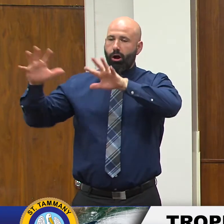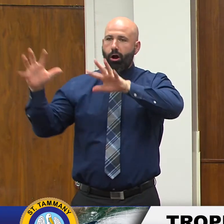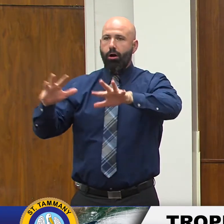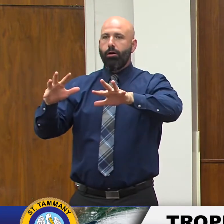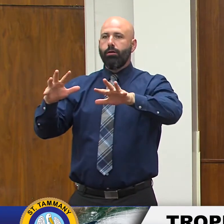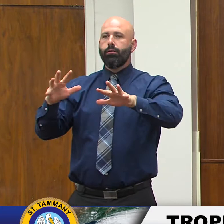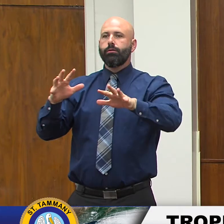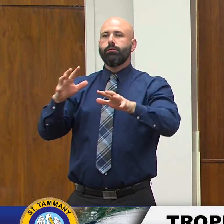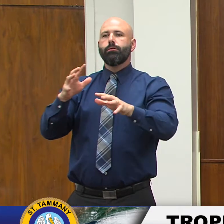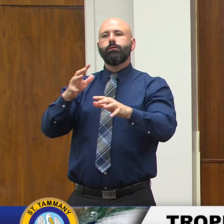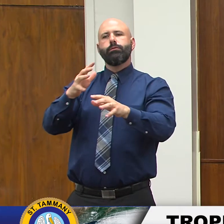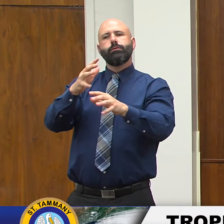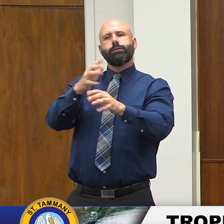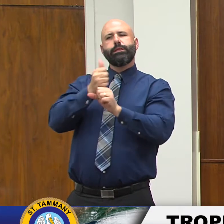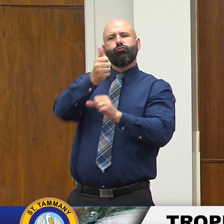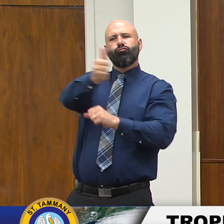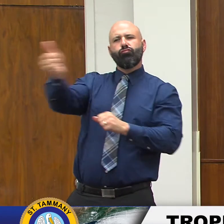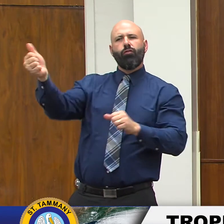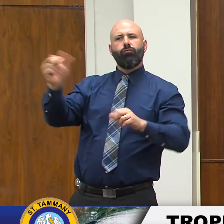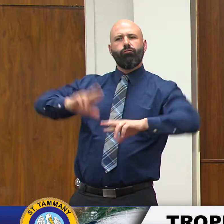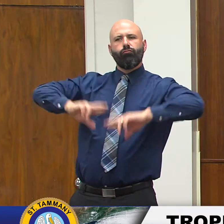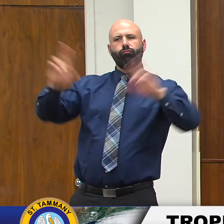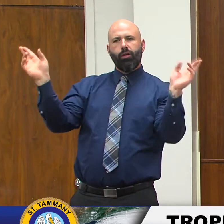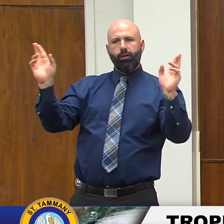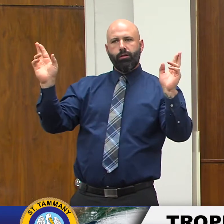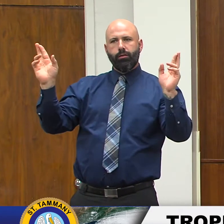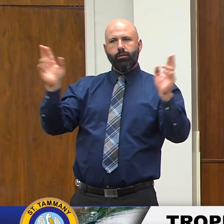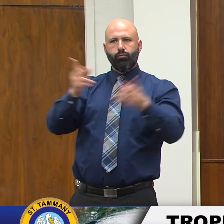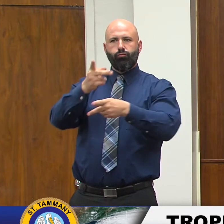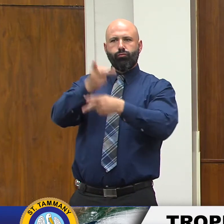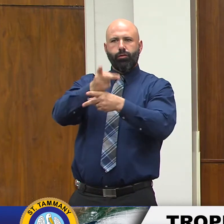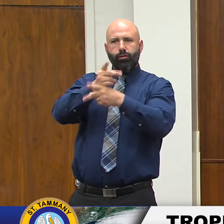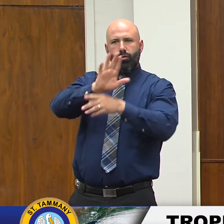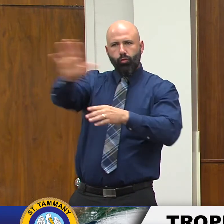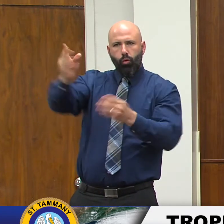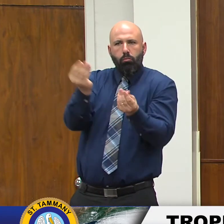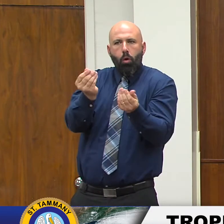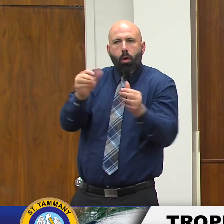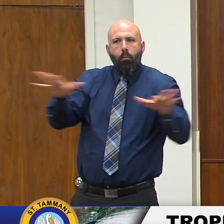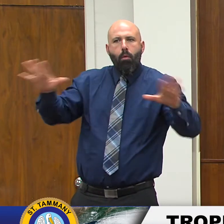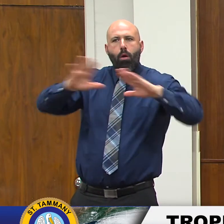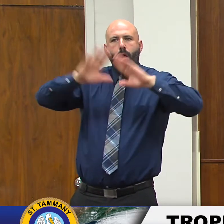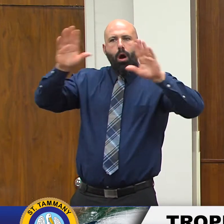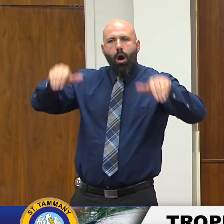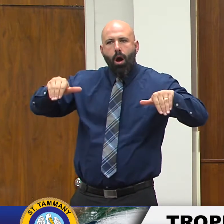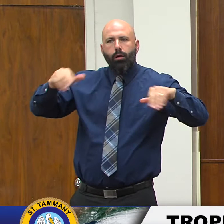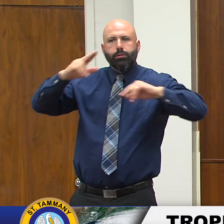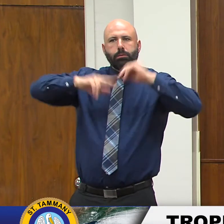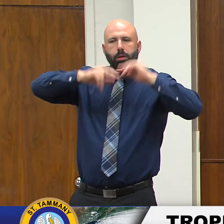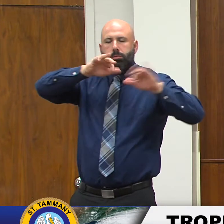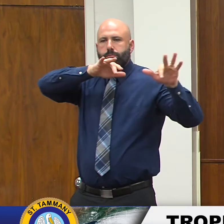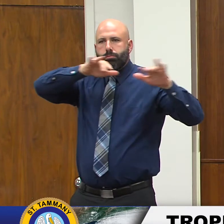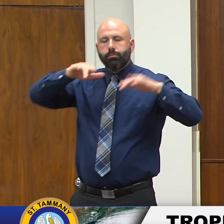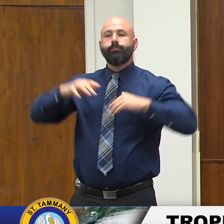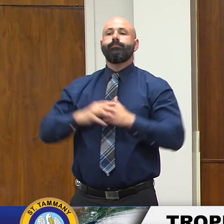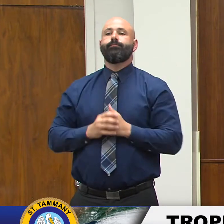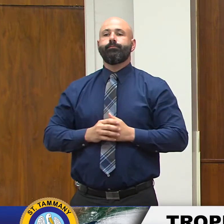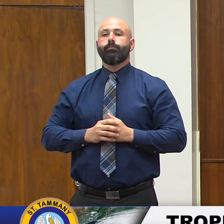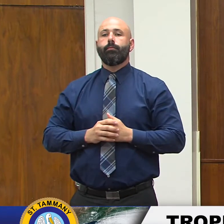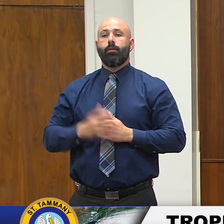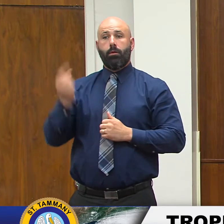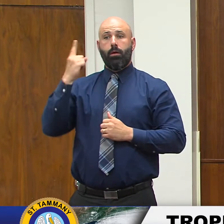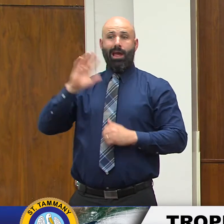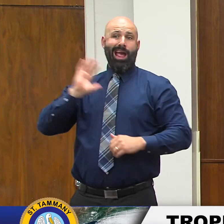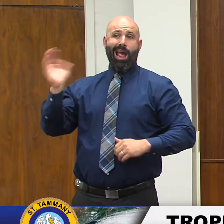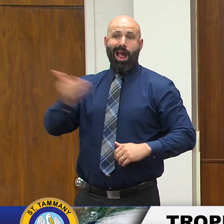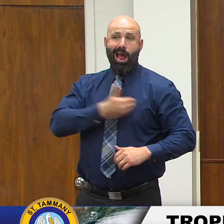preparations to protect your properties to the extent that you can and please know that St. Timothy Parish government